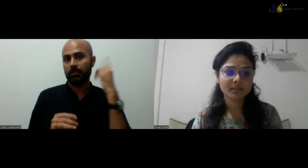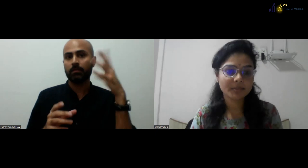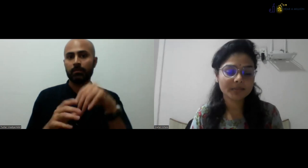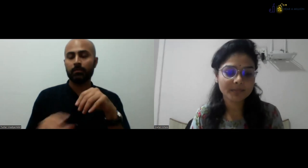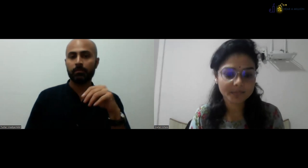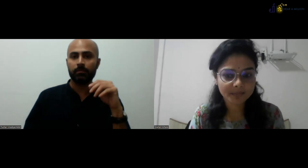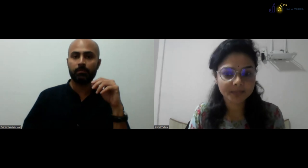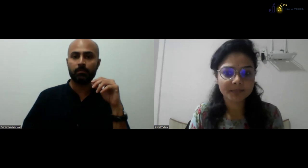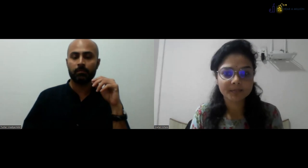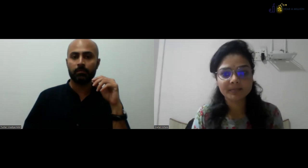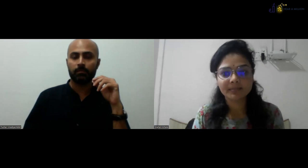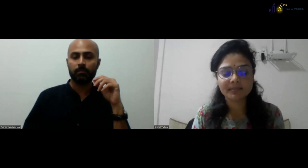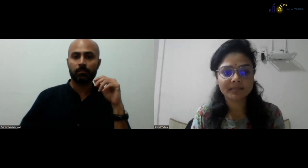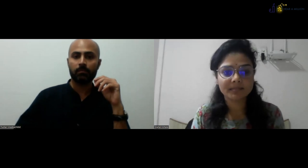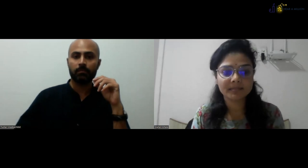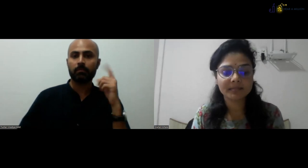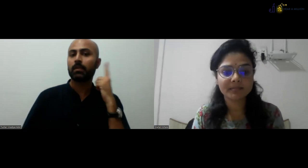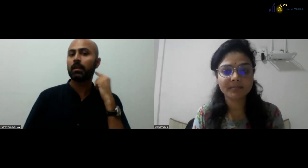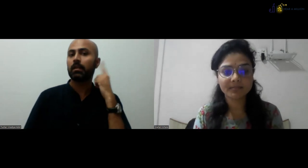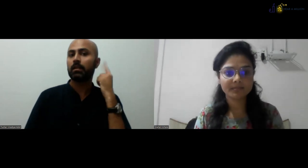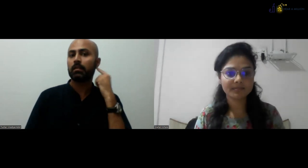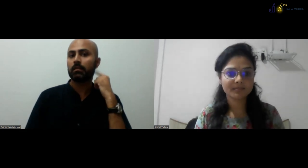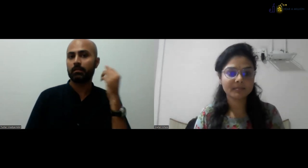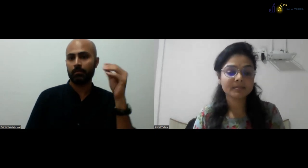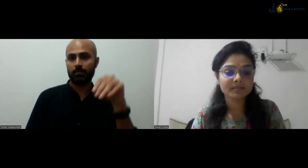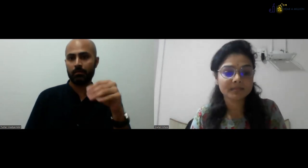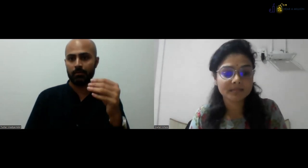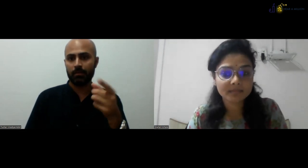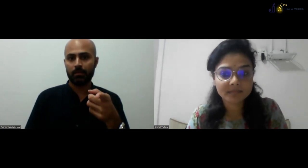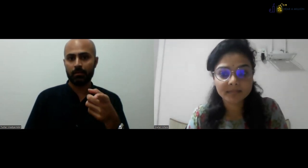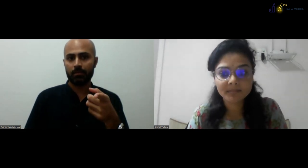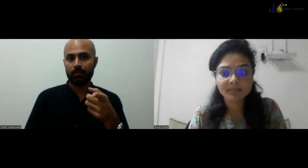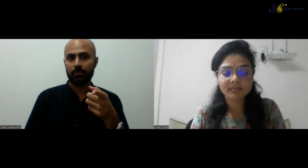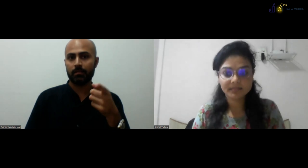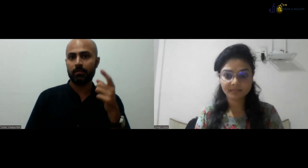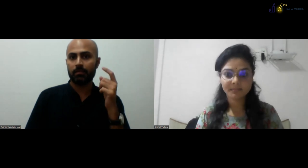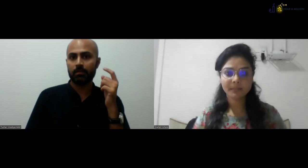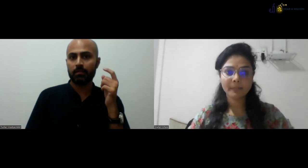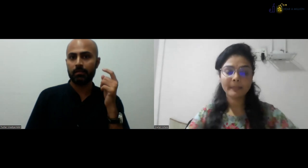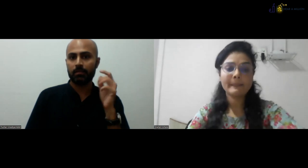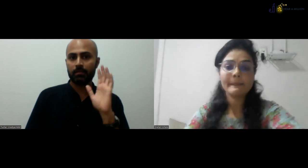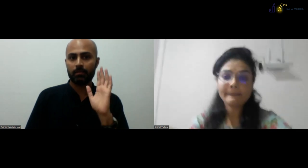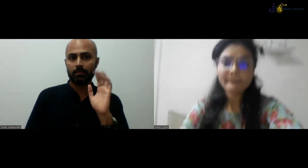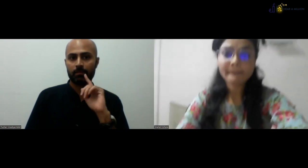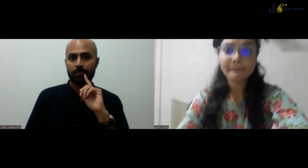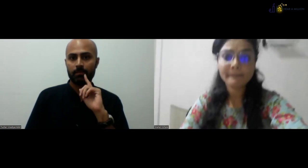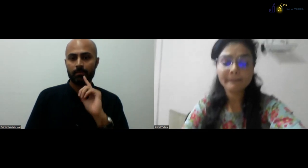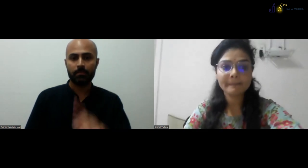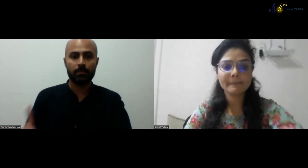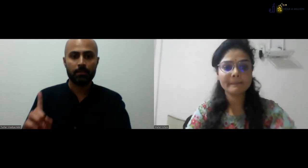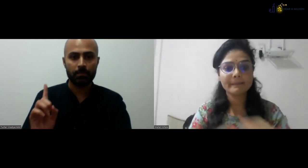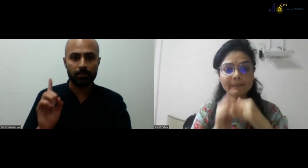I would like to ask Neeraj. All right. Okay. Neeraj, can you please join us?